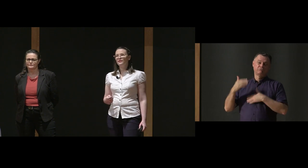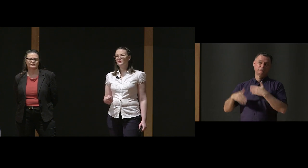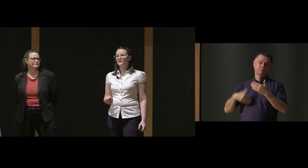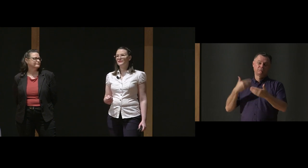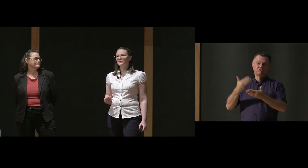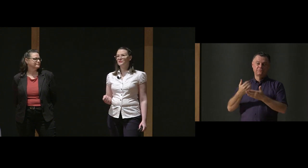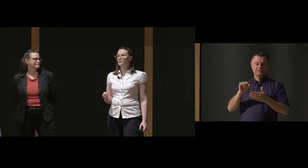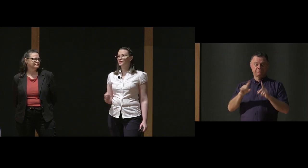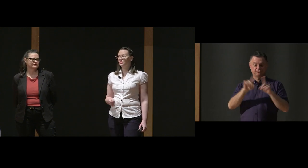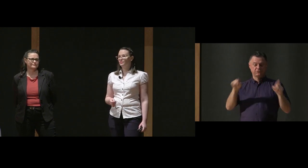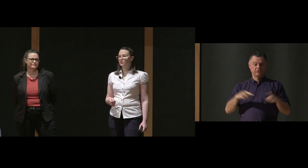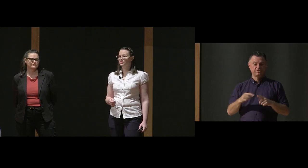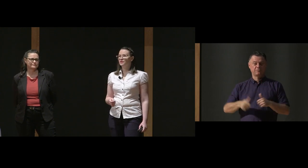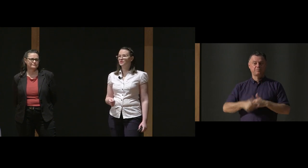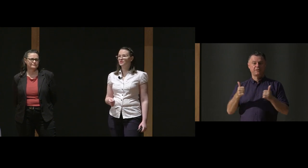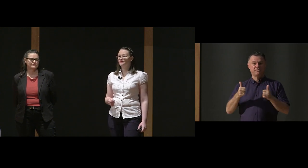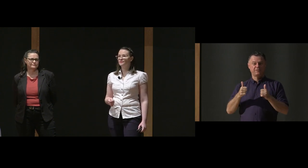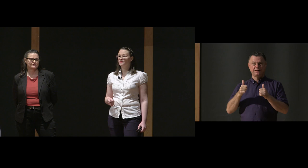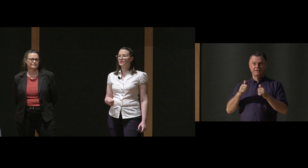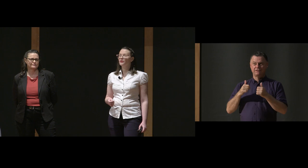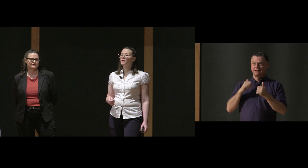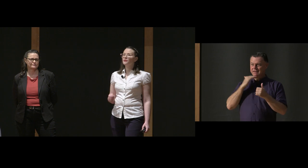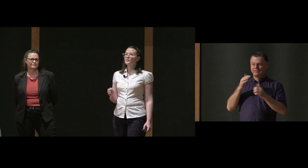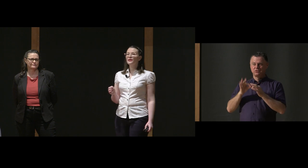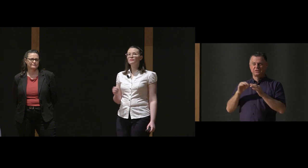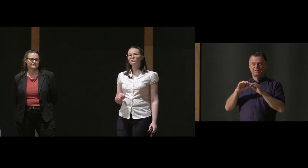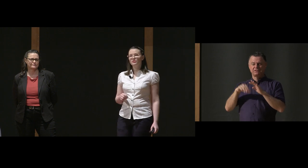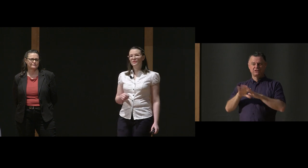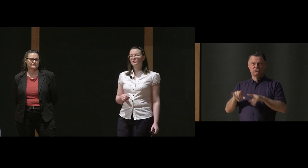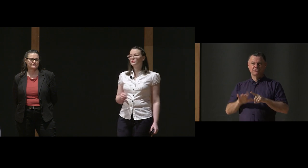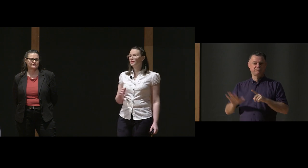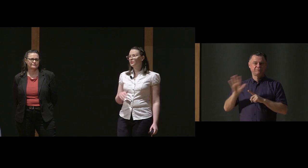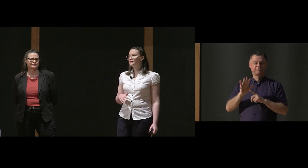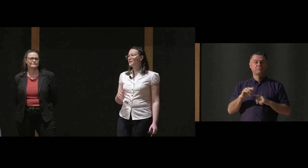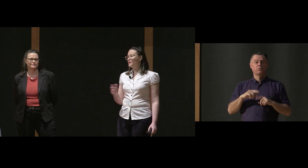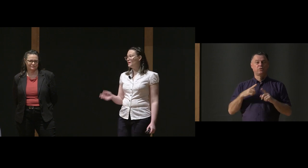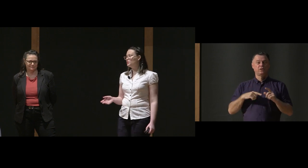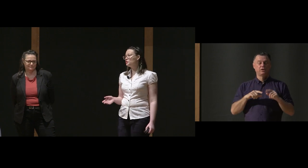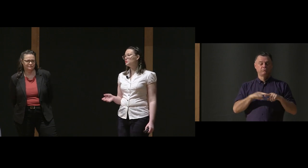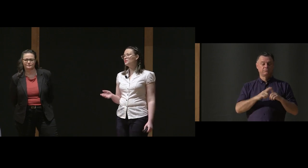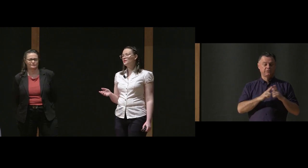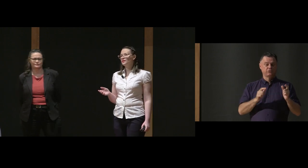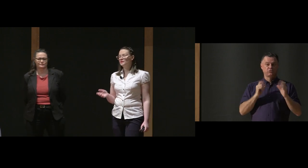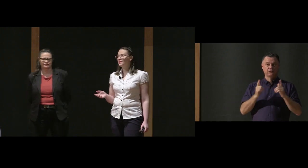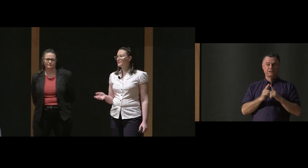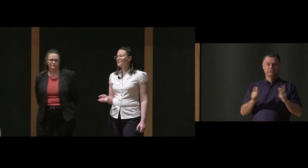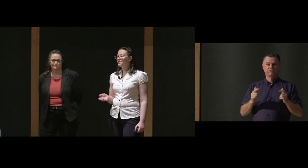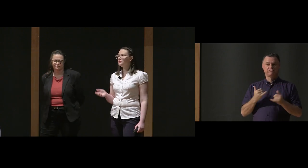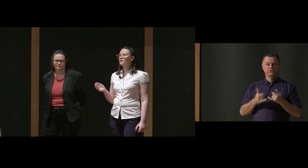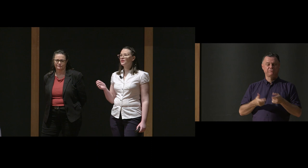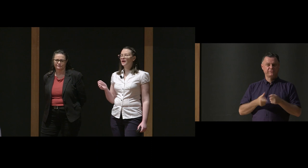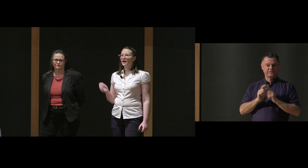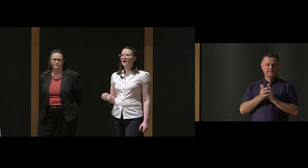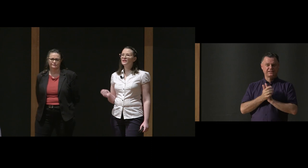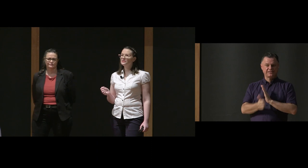probably not have a device that can solve the interpreter shortage. Being able to interpret between Auslan and English is, as I